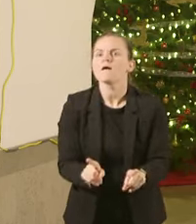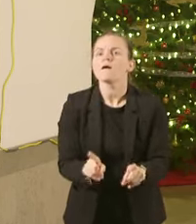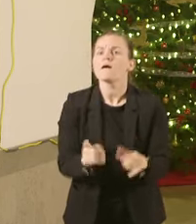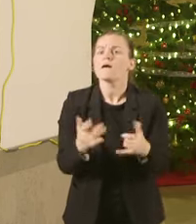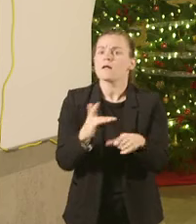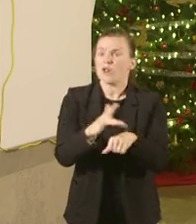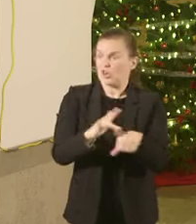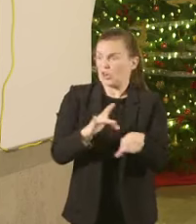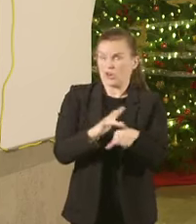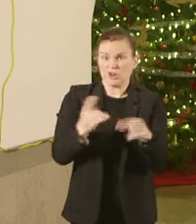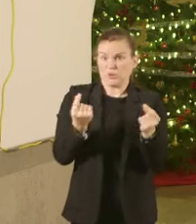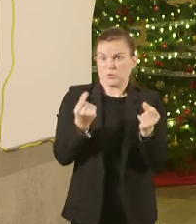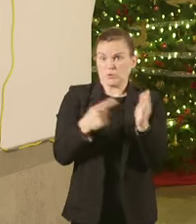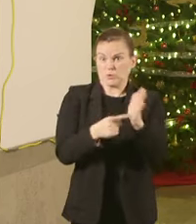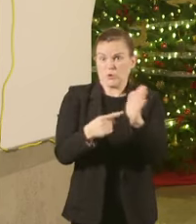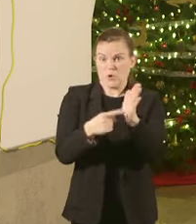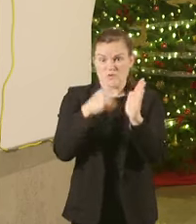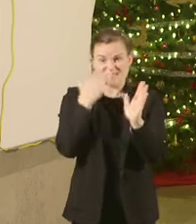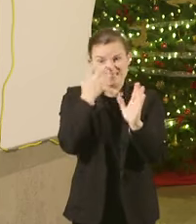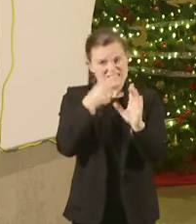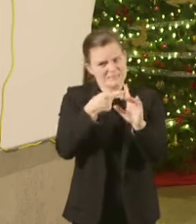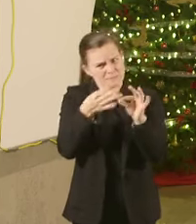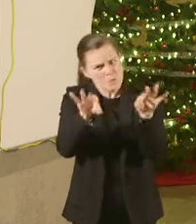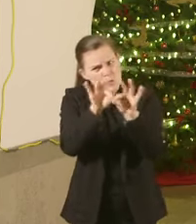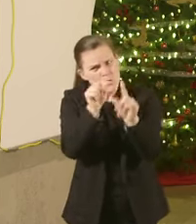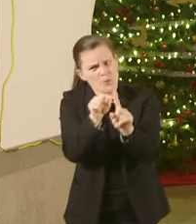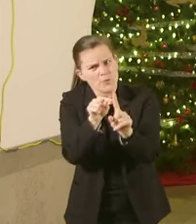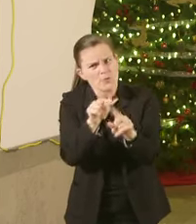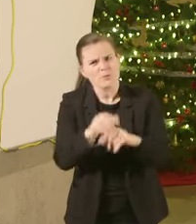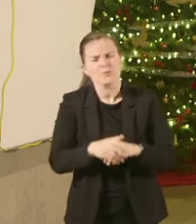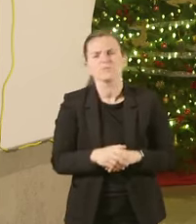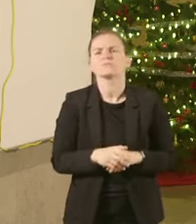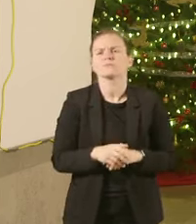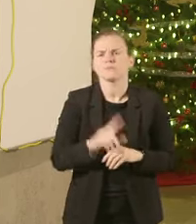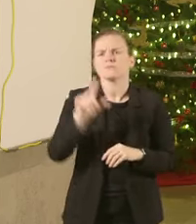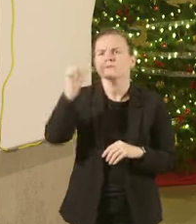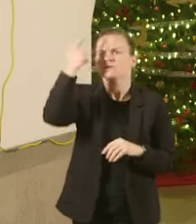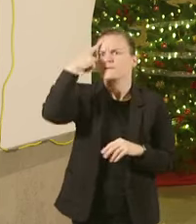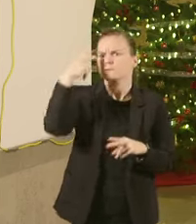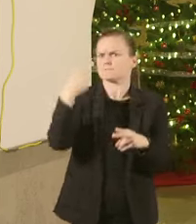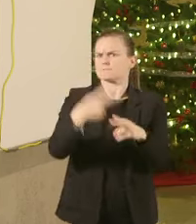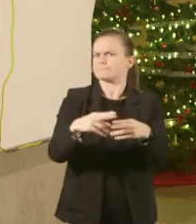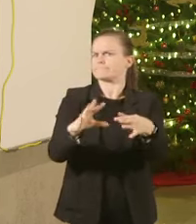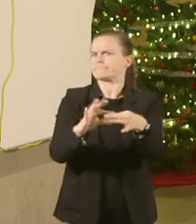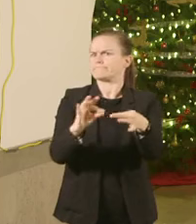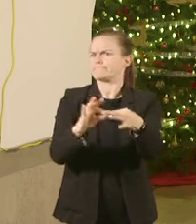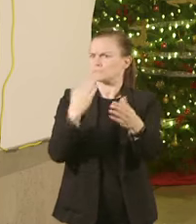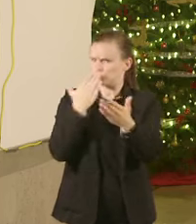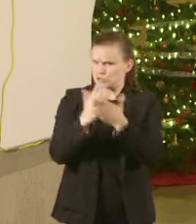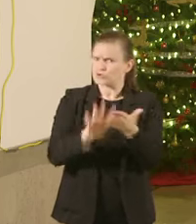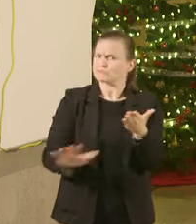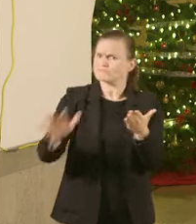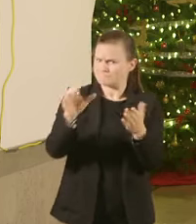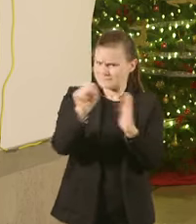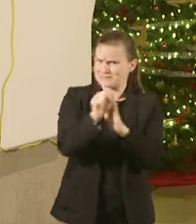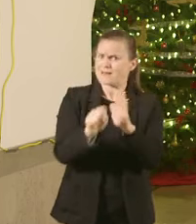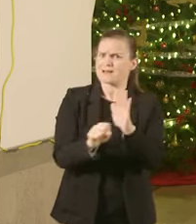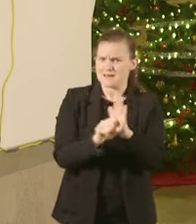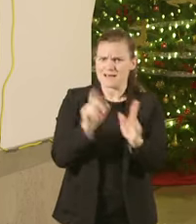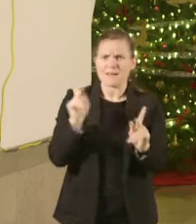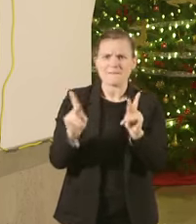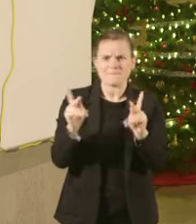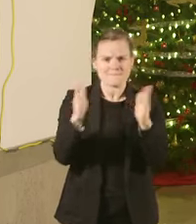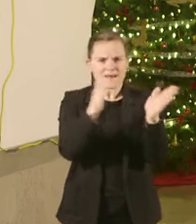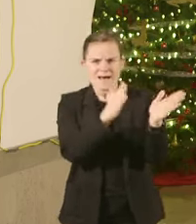the governor talked about how good people were across the state of stepping down and trying to avoid congregate